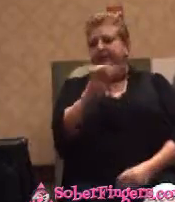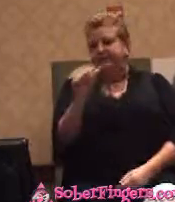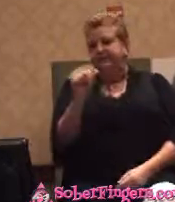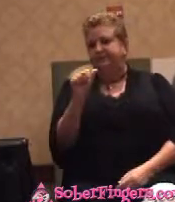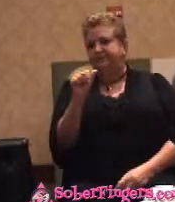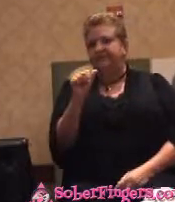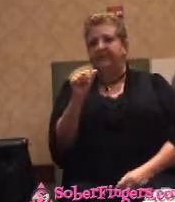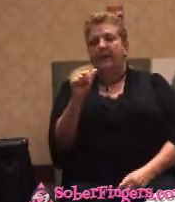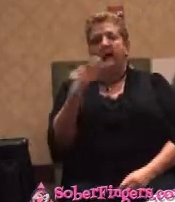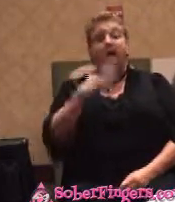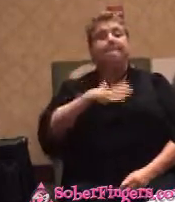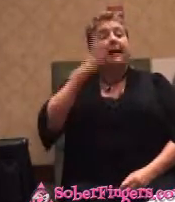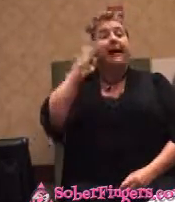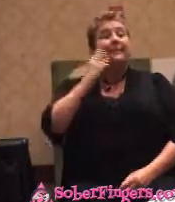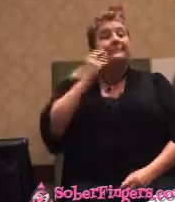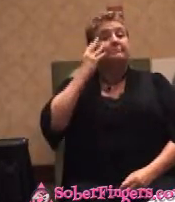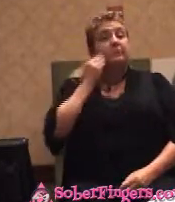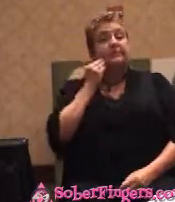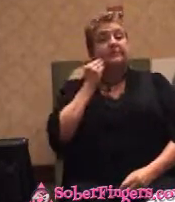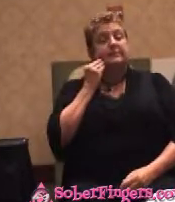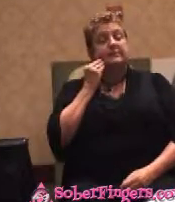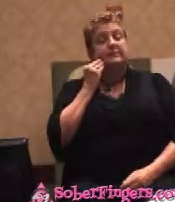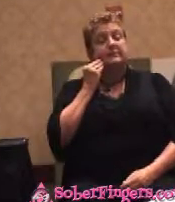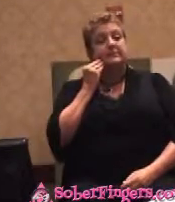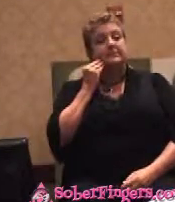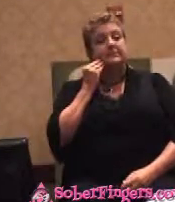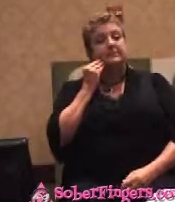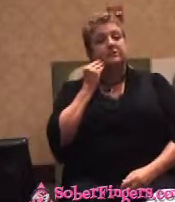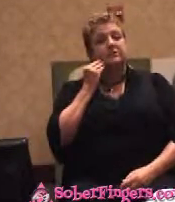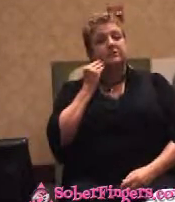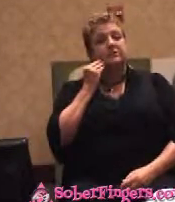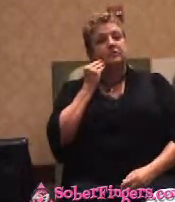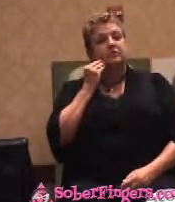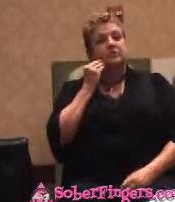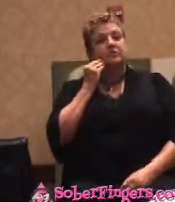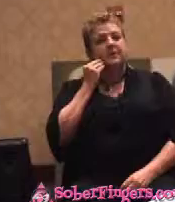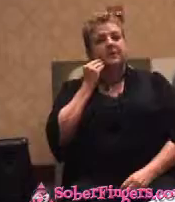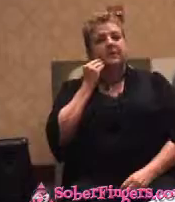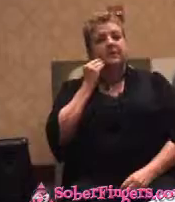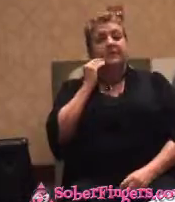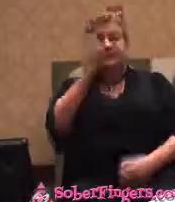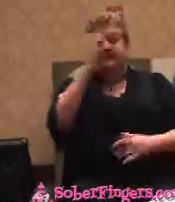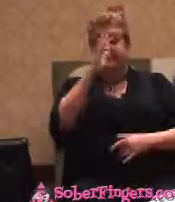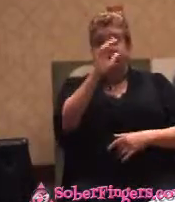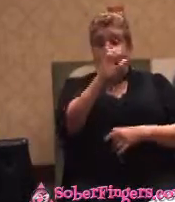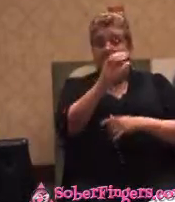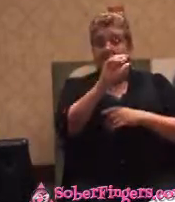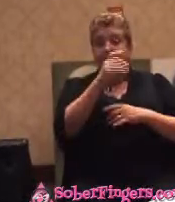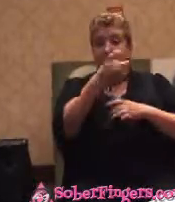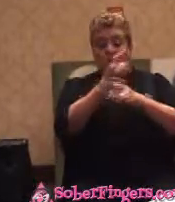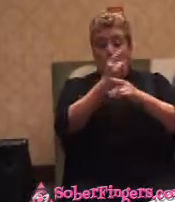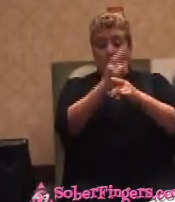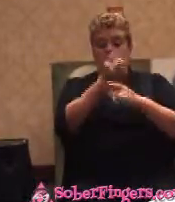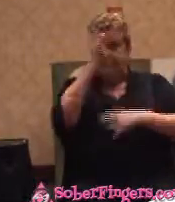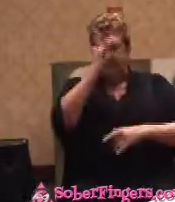My experience is, I overcame the disease of alcohol, alcoholism. And